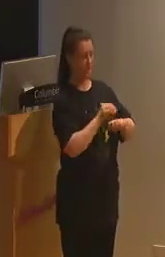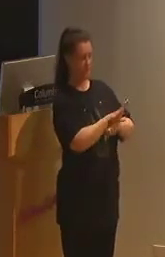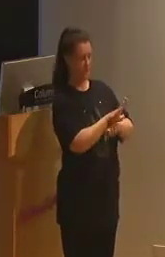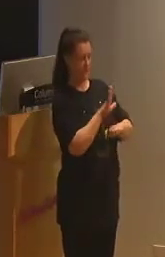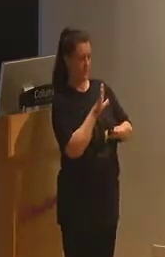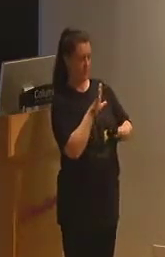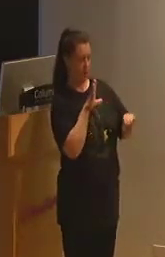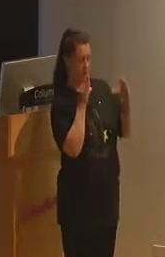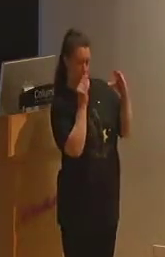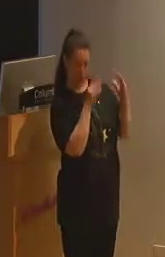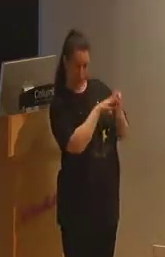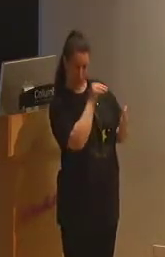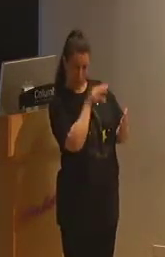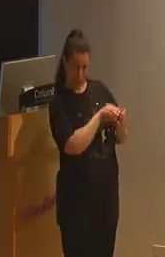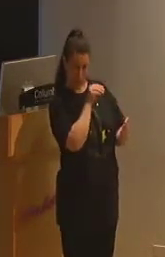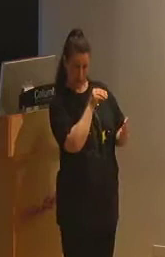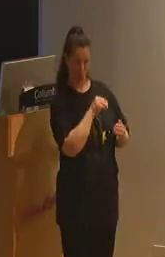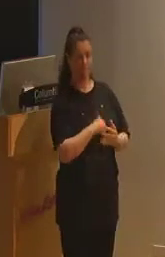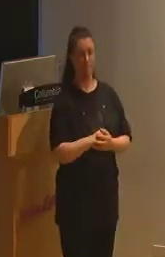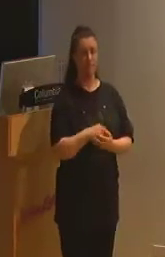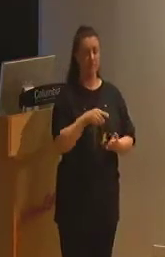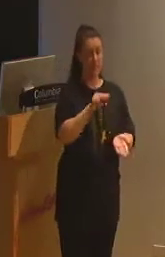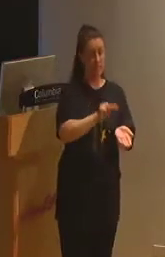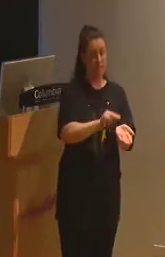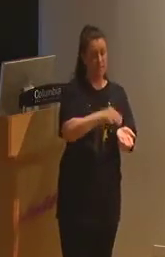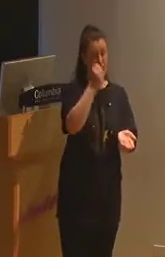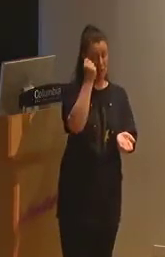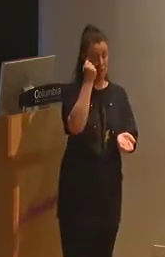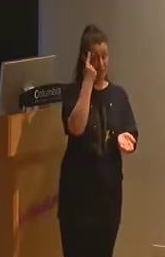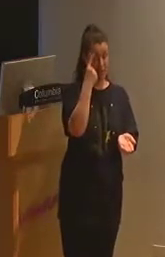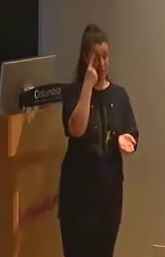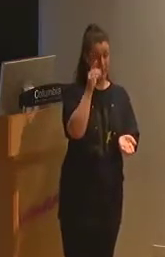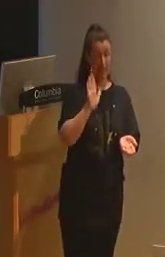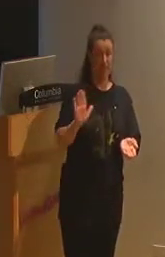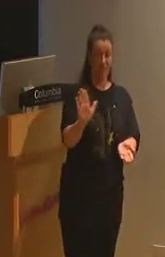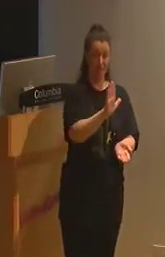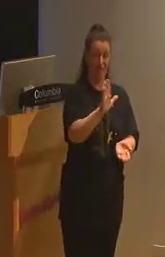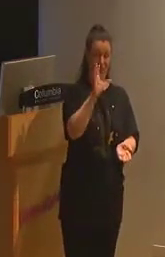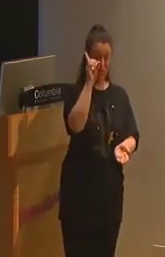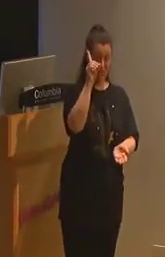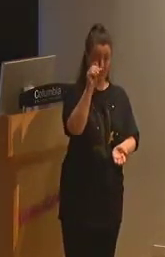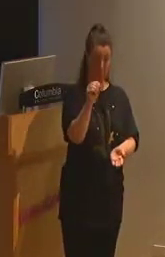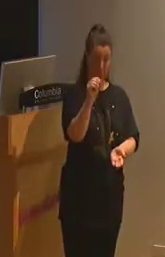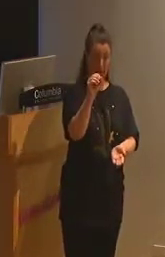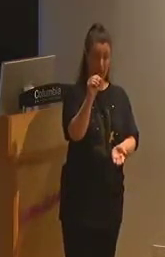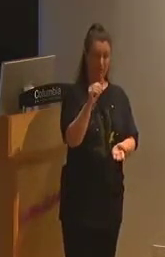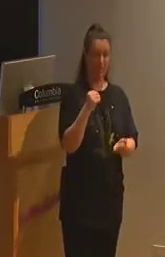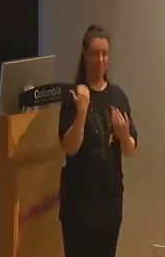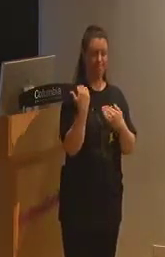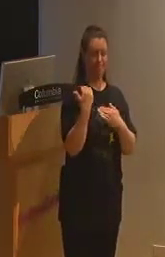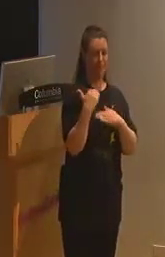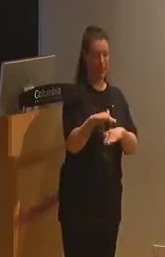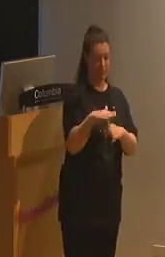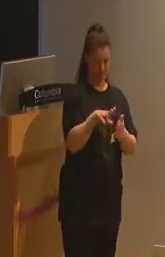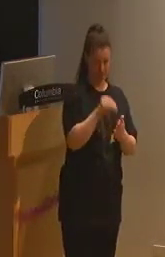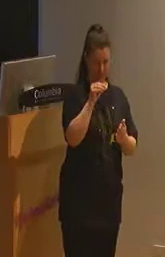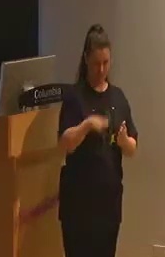This medicalized understanding of disability is frequently used to legitimize exclusionary practices of students.